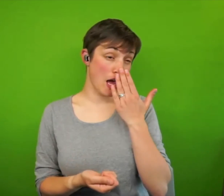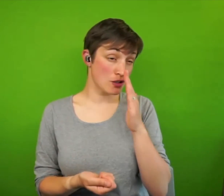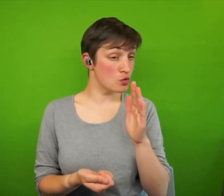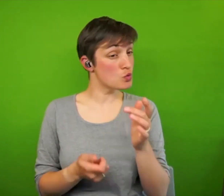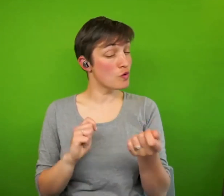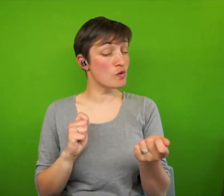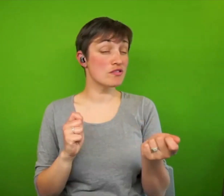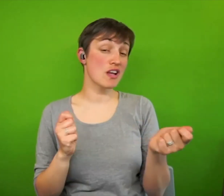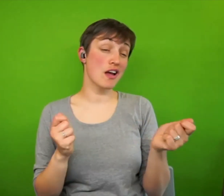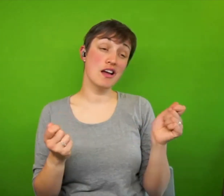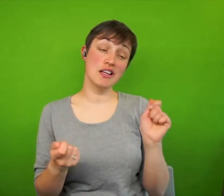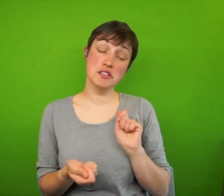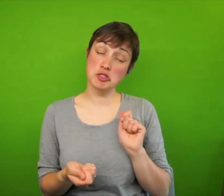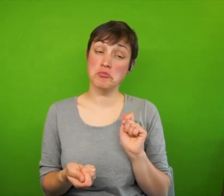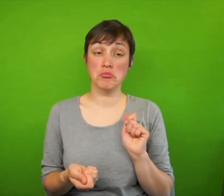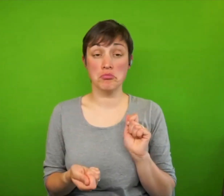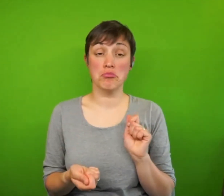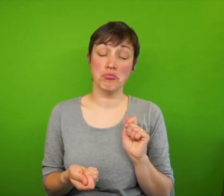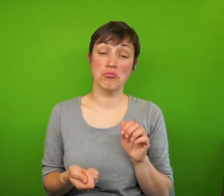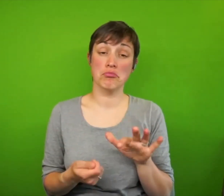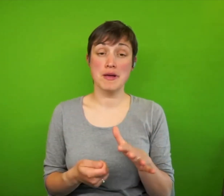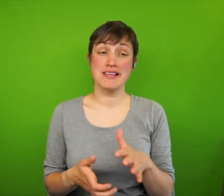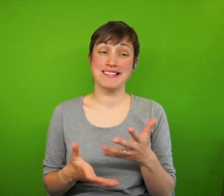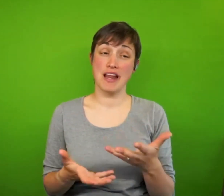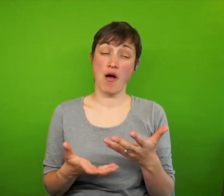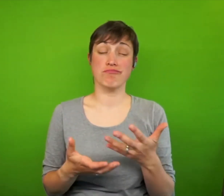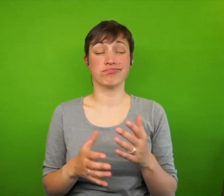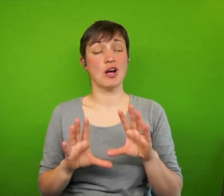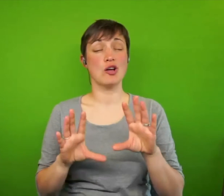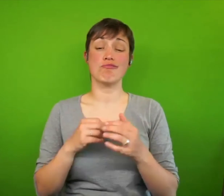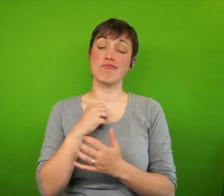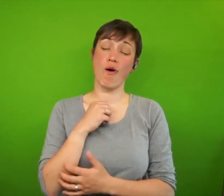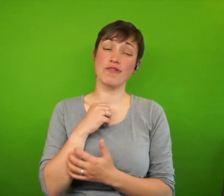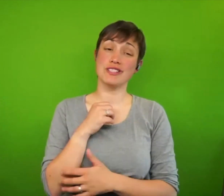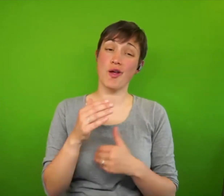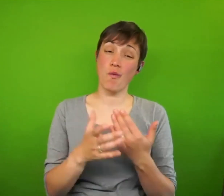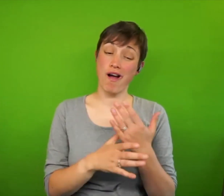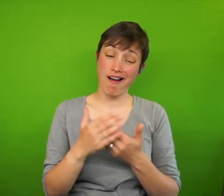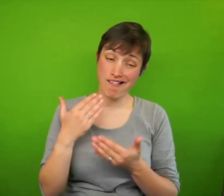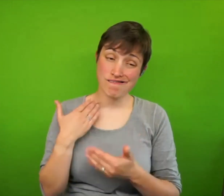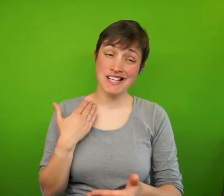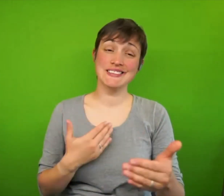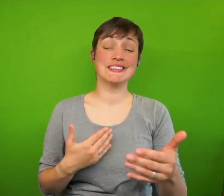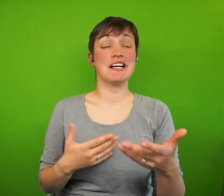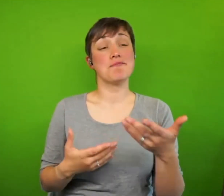would be more conducive to anti poverty work. It's not clear whether, I mean, there is some suggestion that